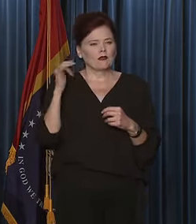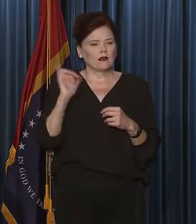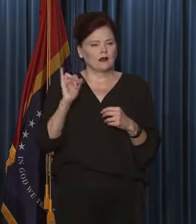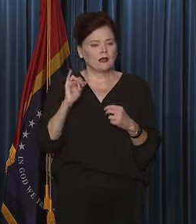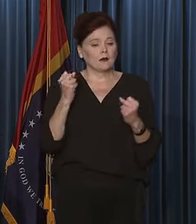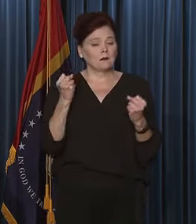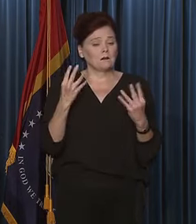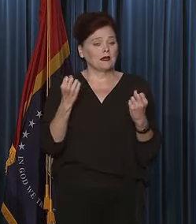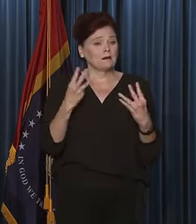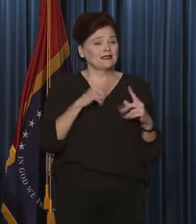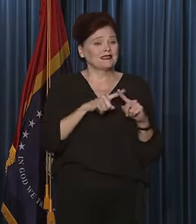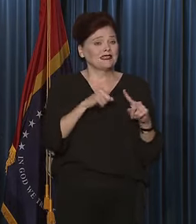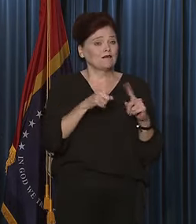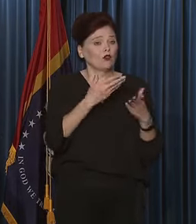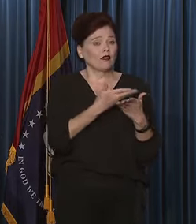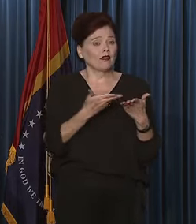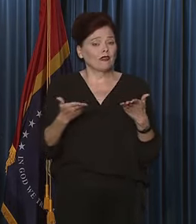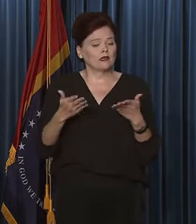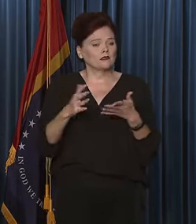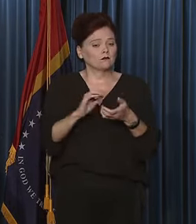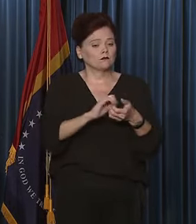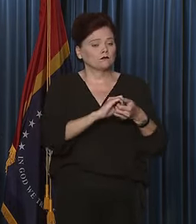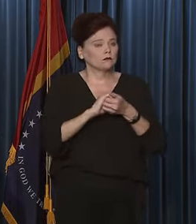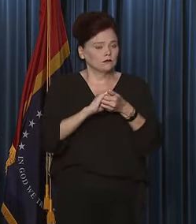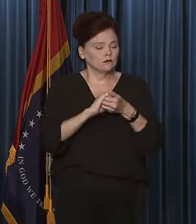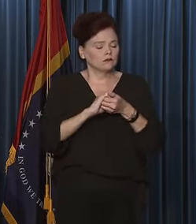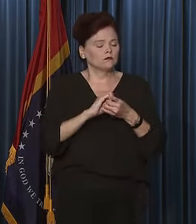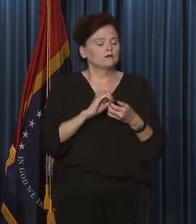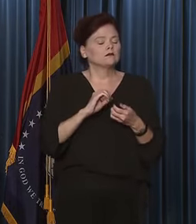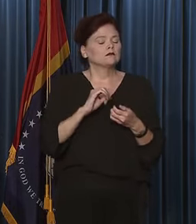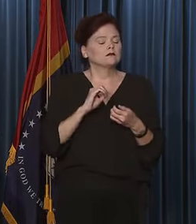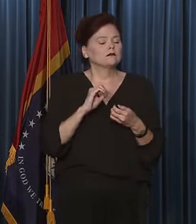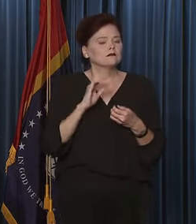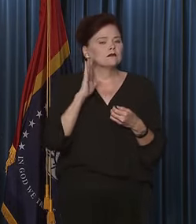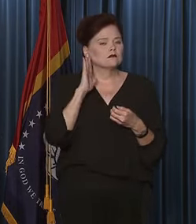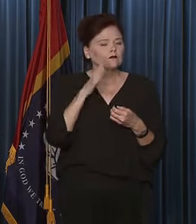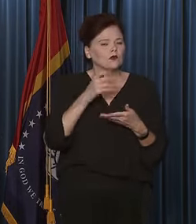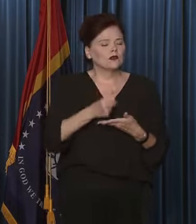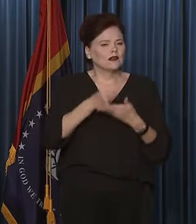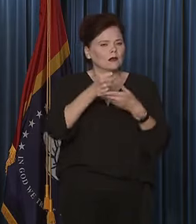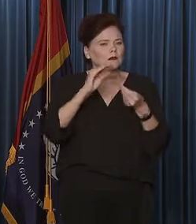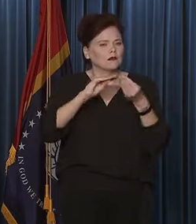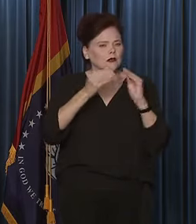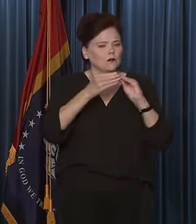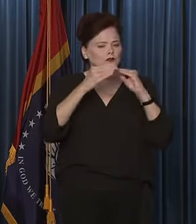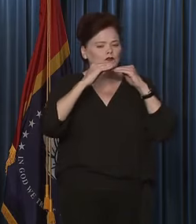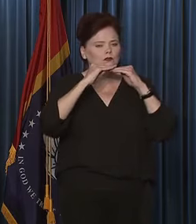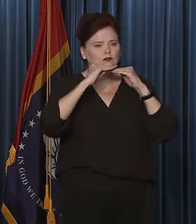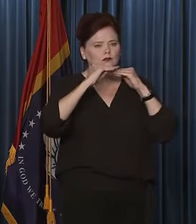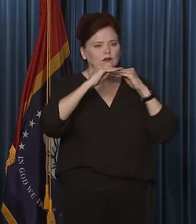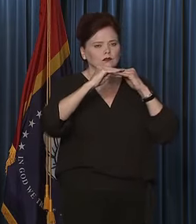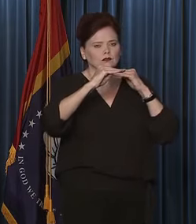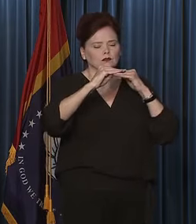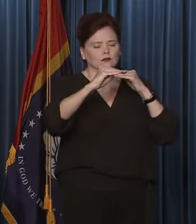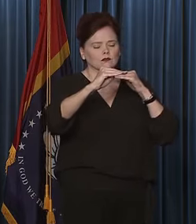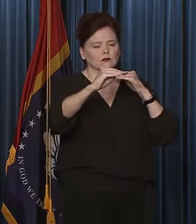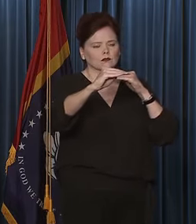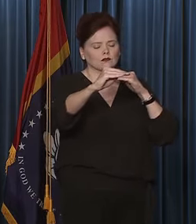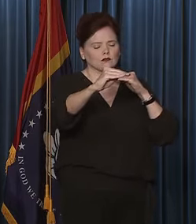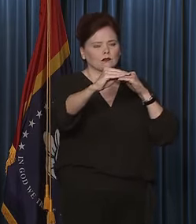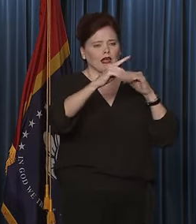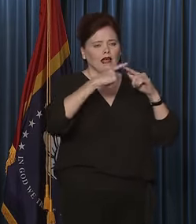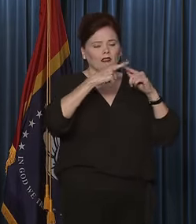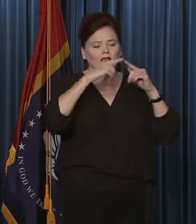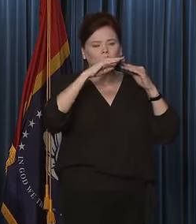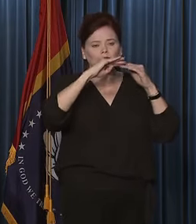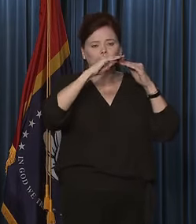of a lot of different things is leading to our numbers stabilizing, to our numbers